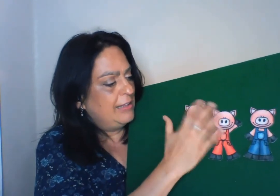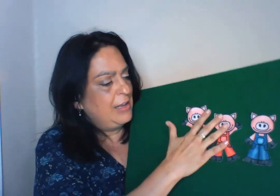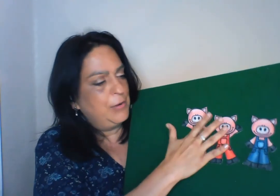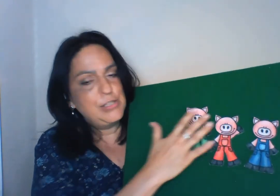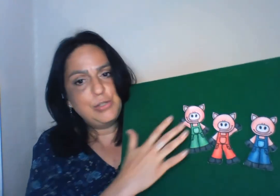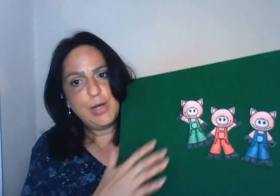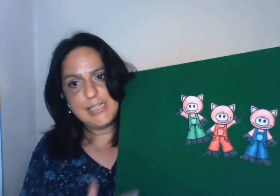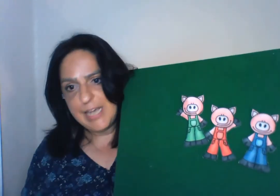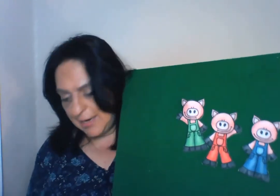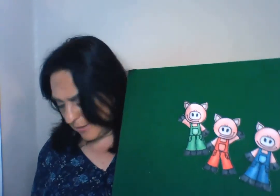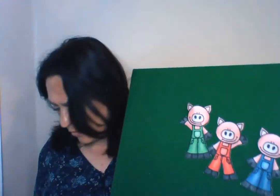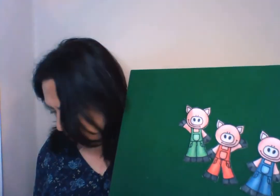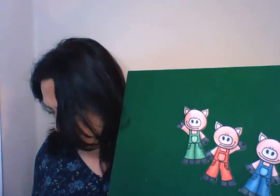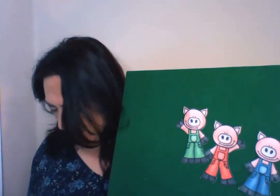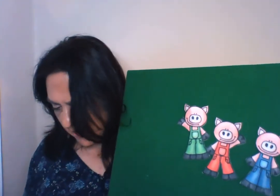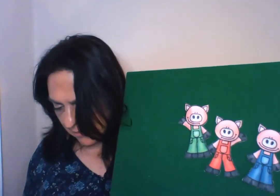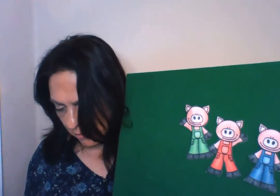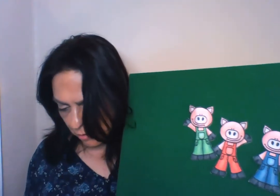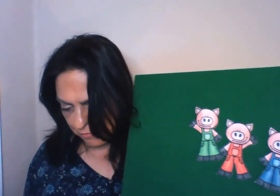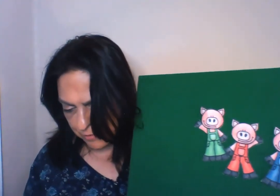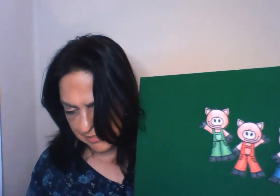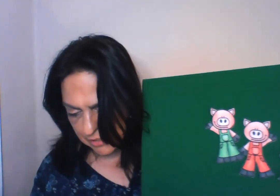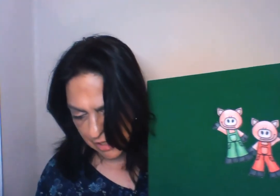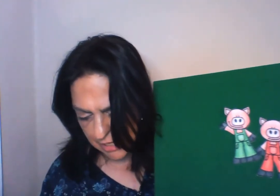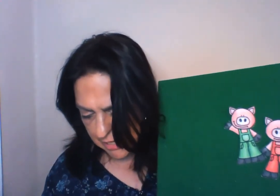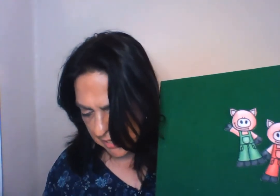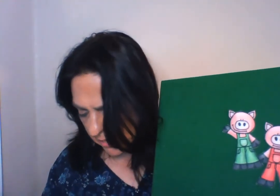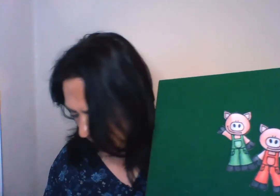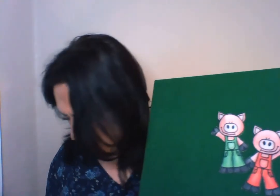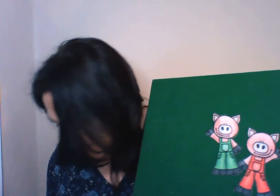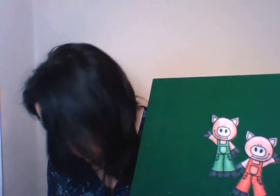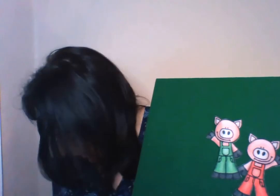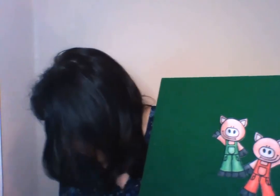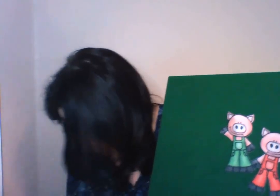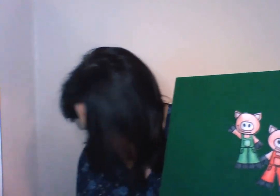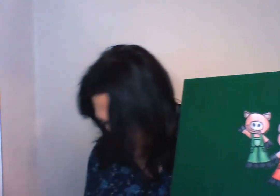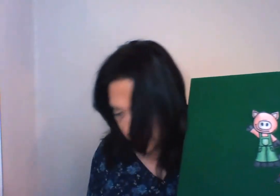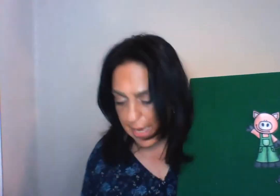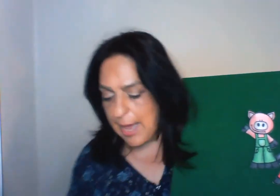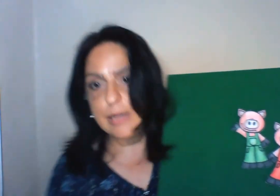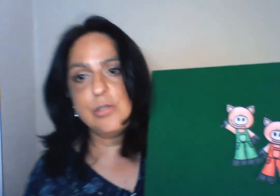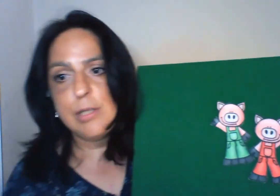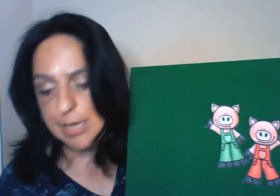They were so excited and so happy that the wolf was gone, that they actually